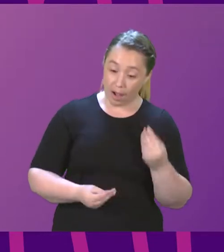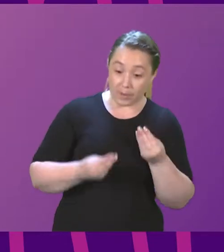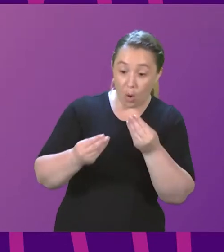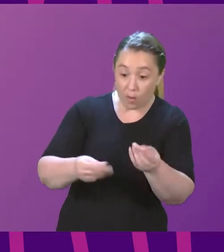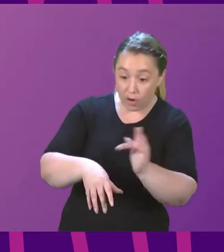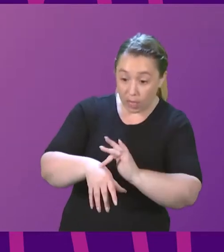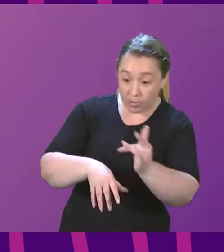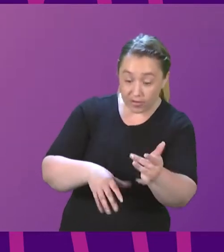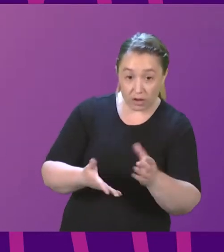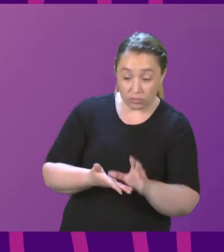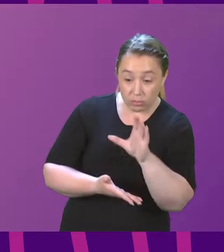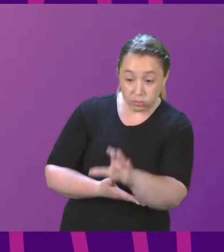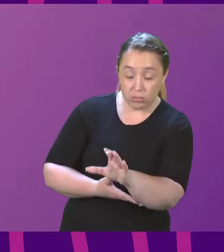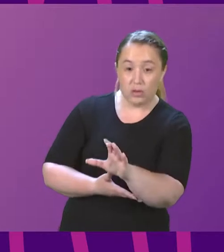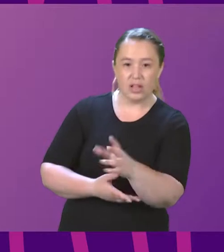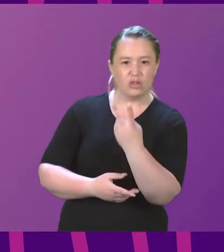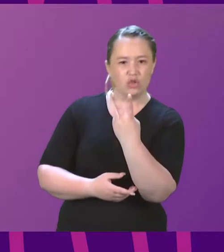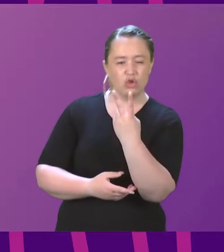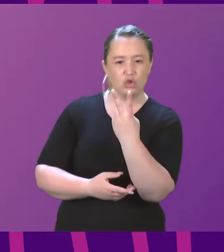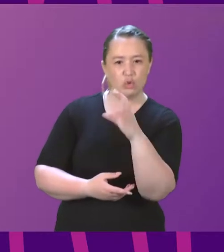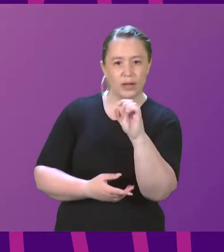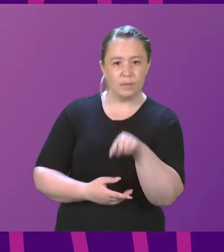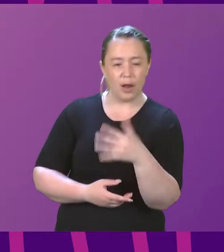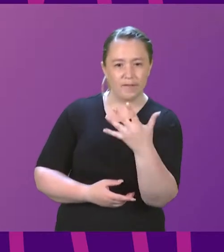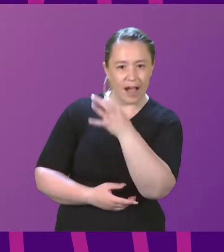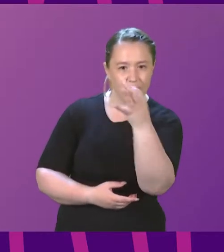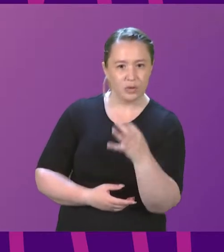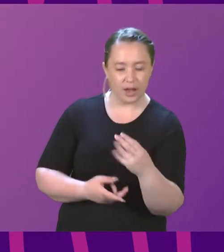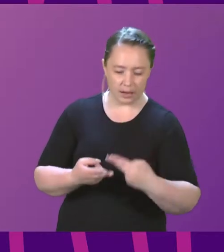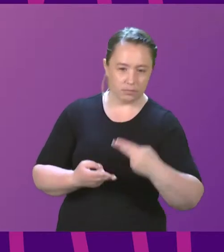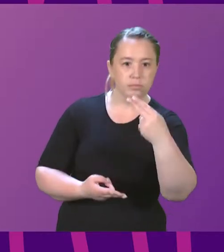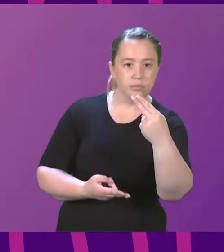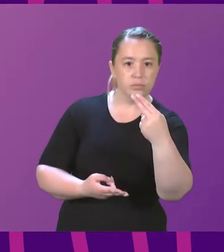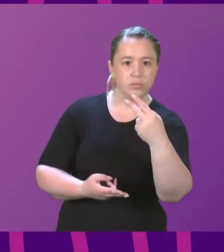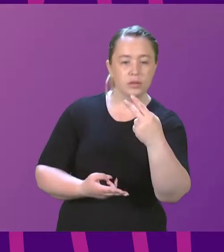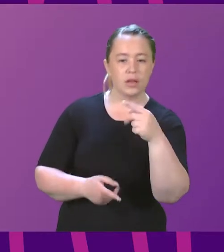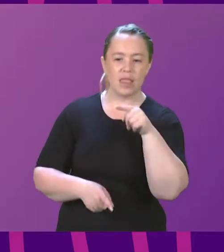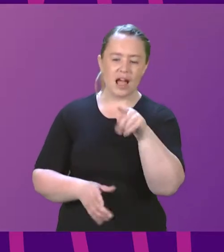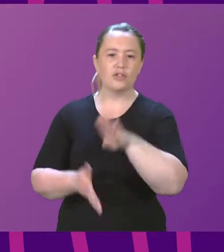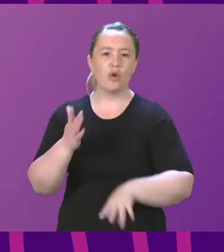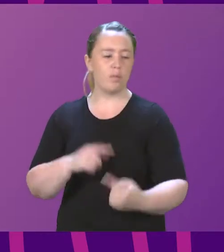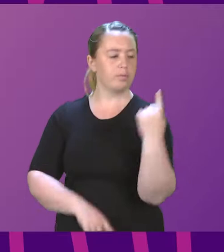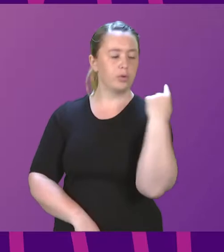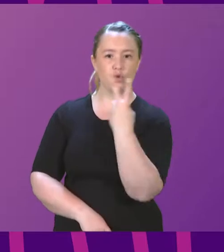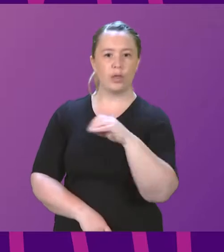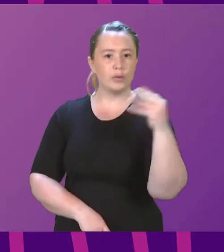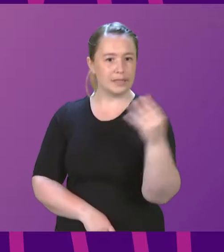its 20.5% presiding officer, and that's since 2019.